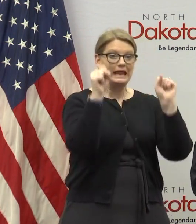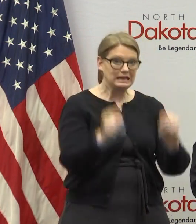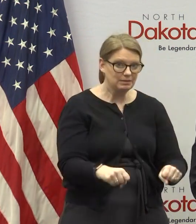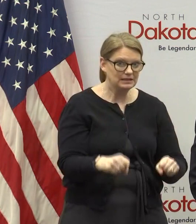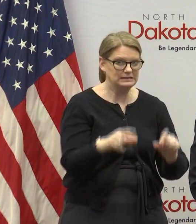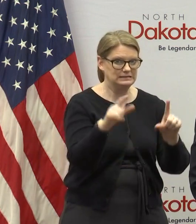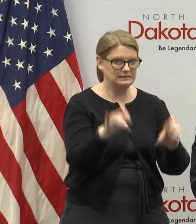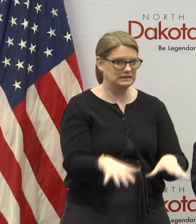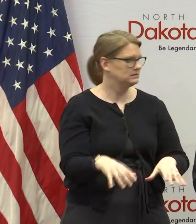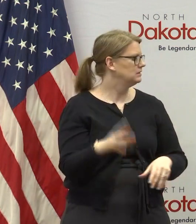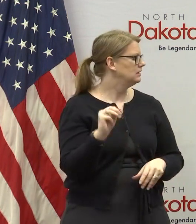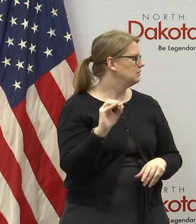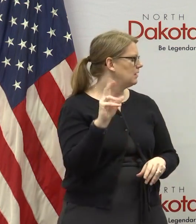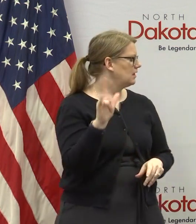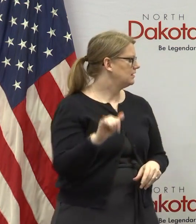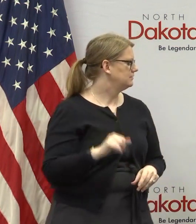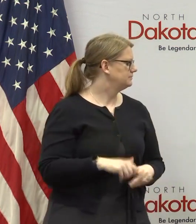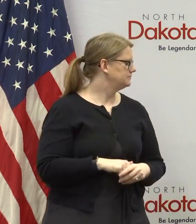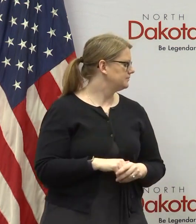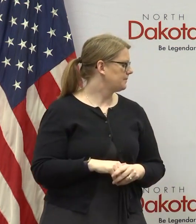molly you want to take that one okay